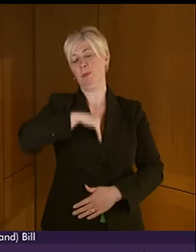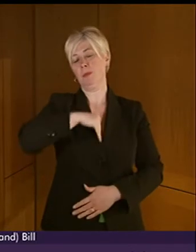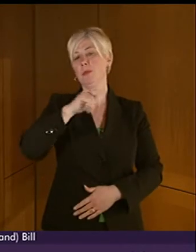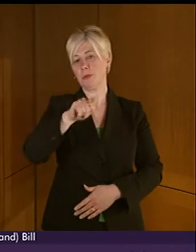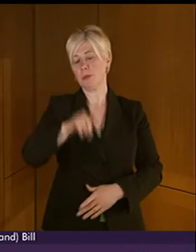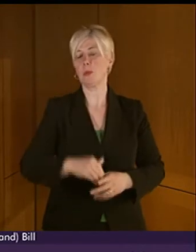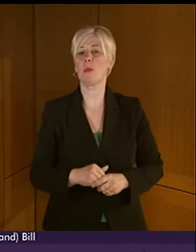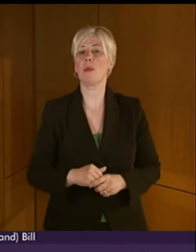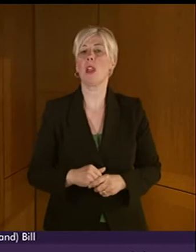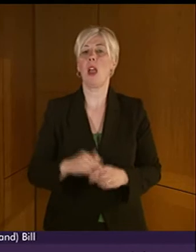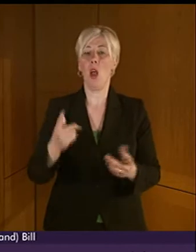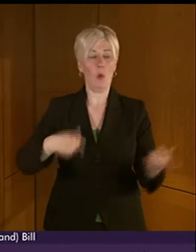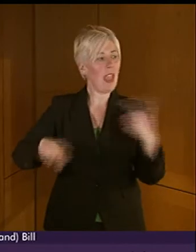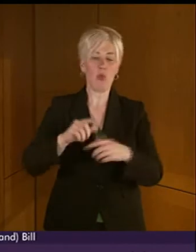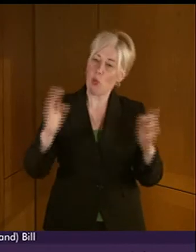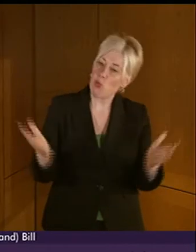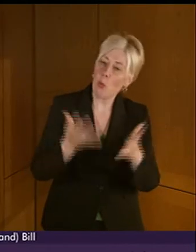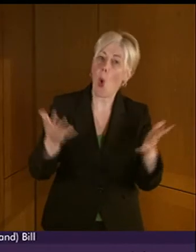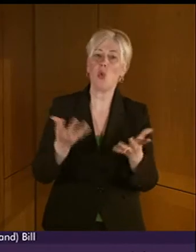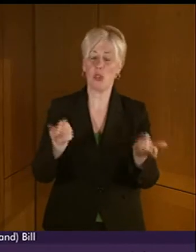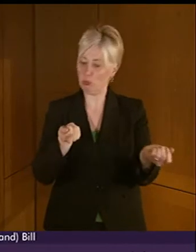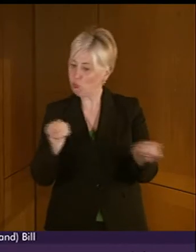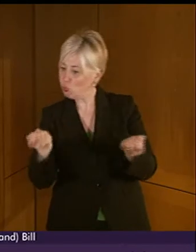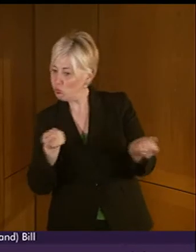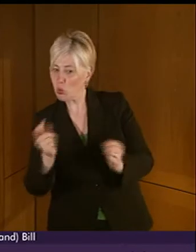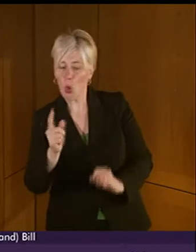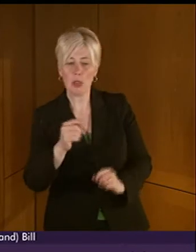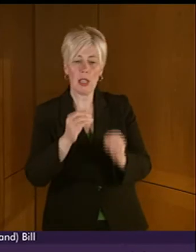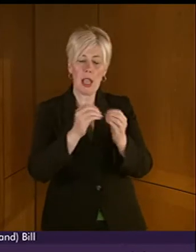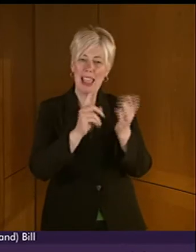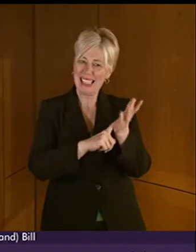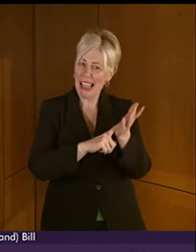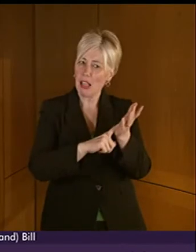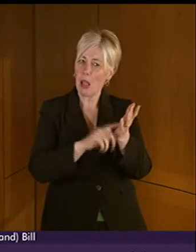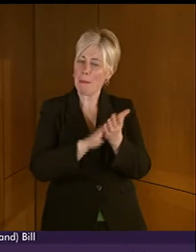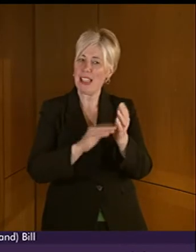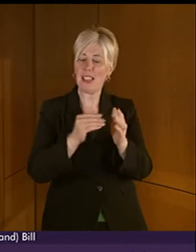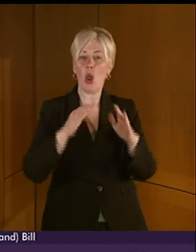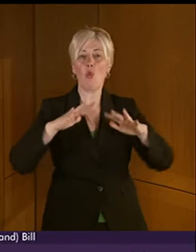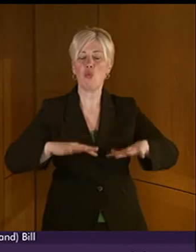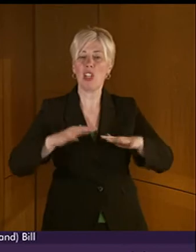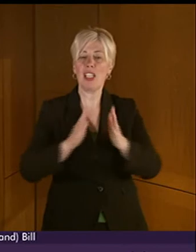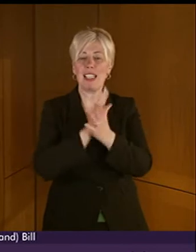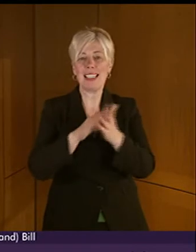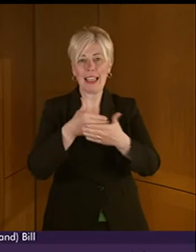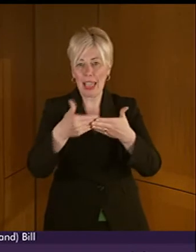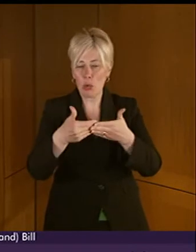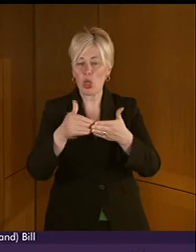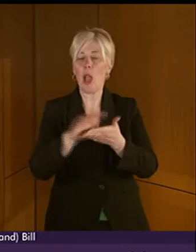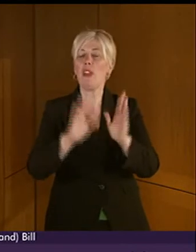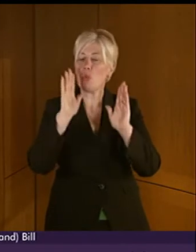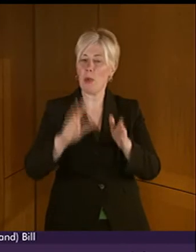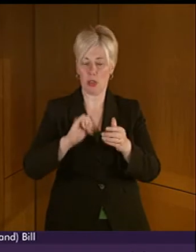to promote and facilitate the use and understanding of the sign language known as British Sign Language by setting out and publishing a plan